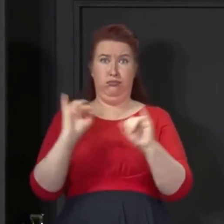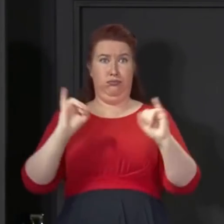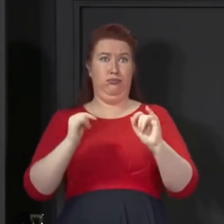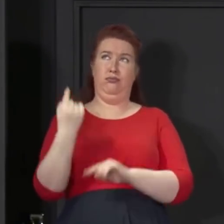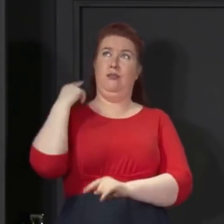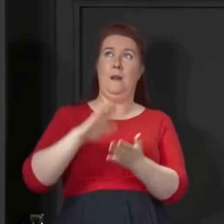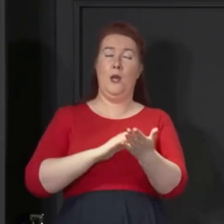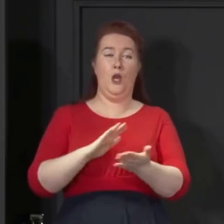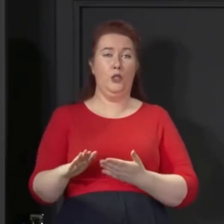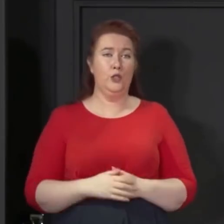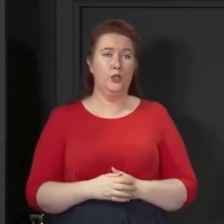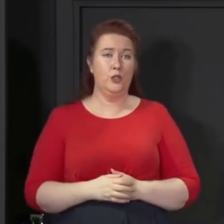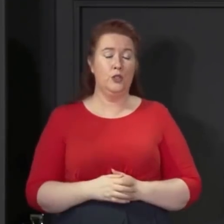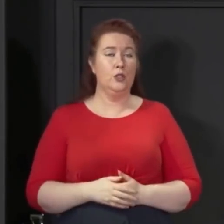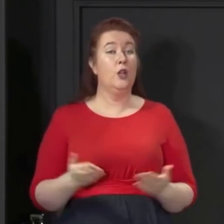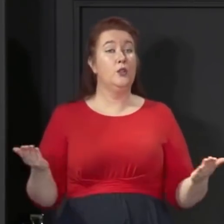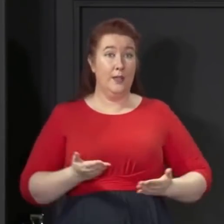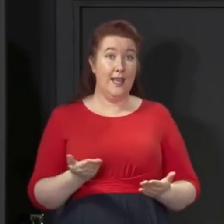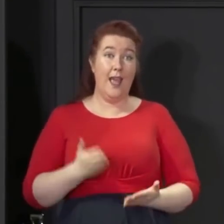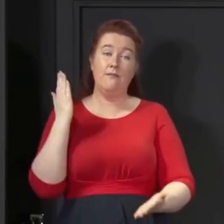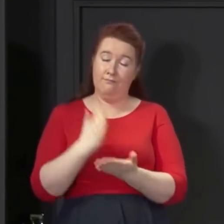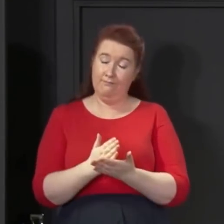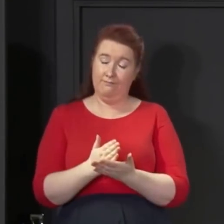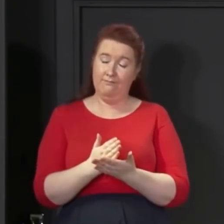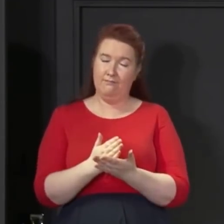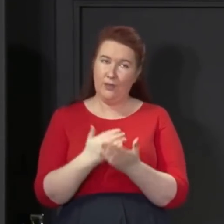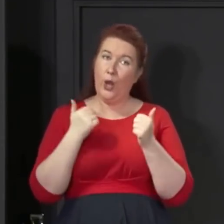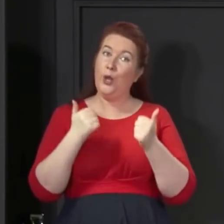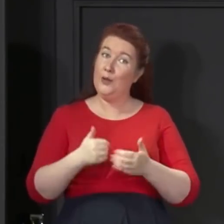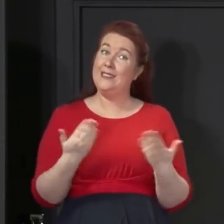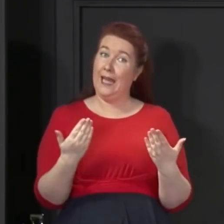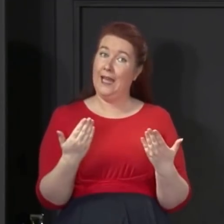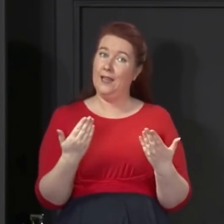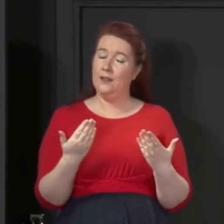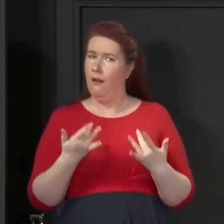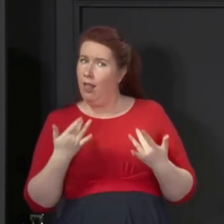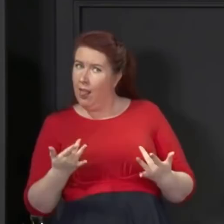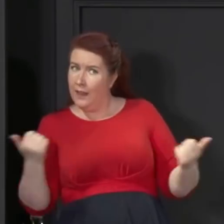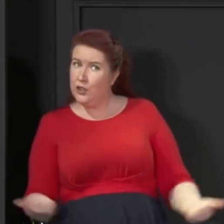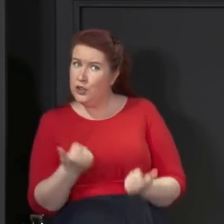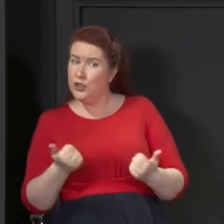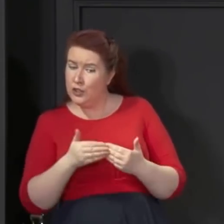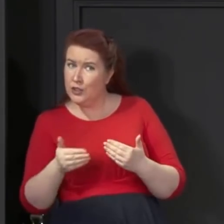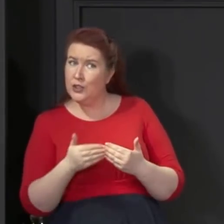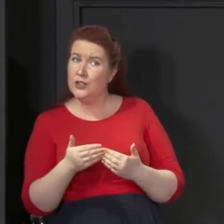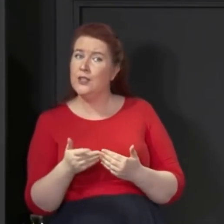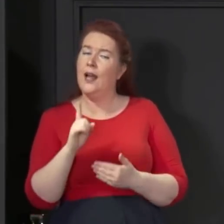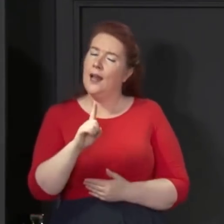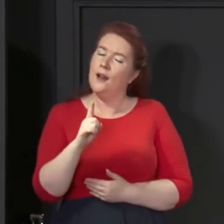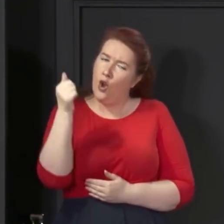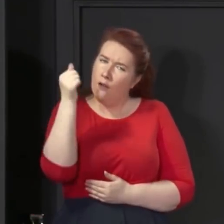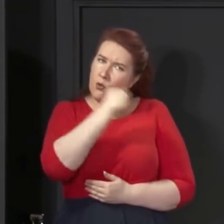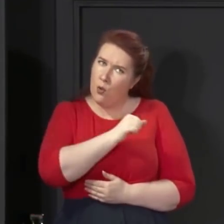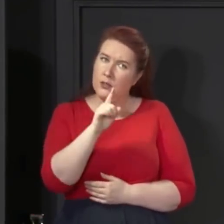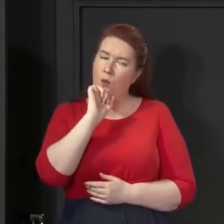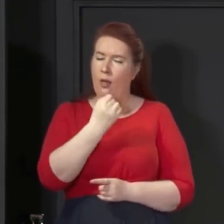months ago. Today is genuinely a good day. We're not at the end of this pandemic yet. And of course, and this is a point I will